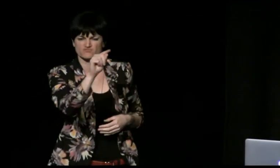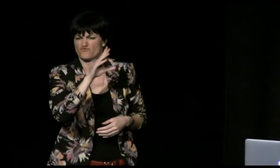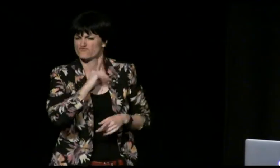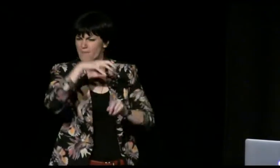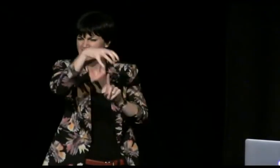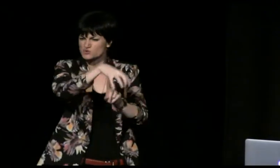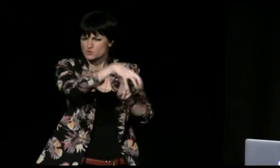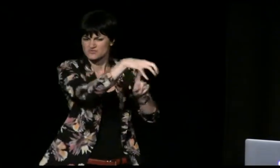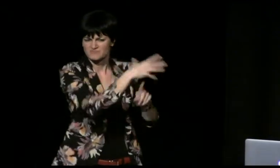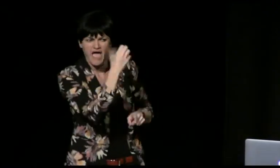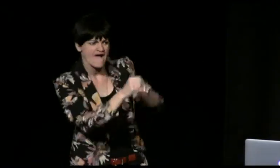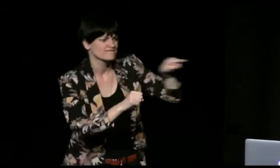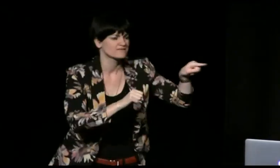away, often those tapes are destroyed.